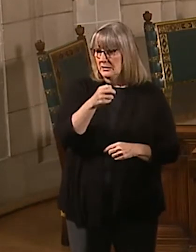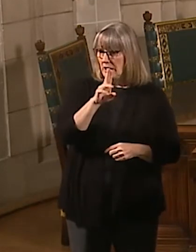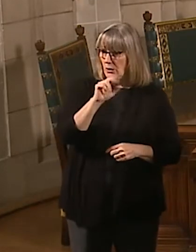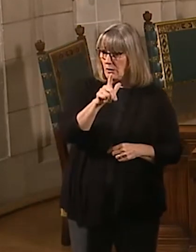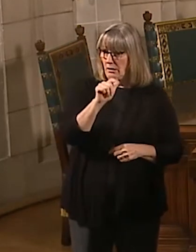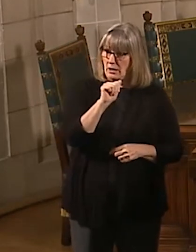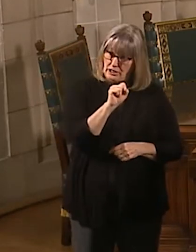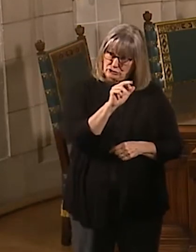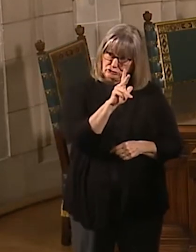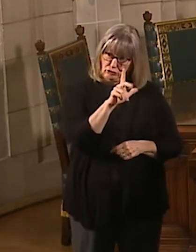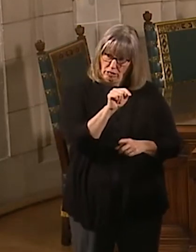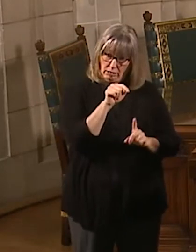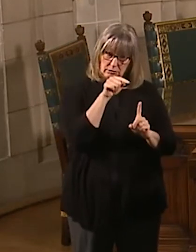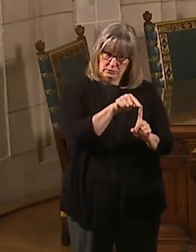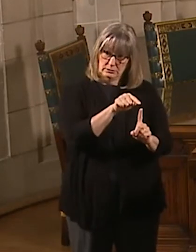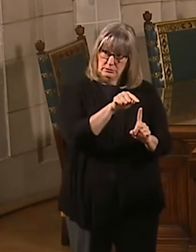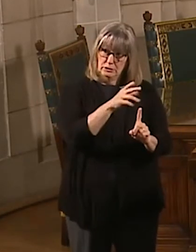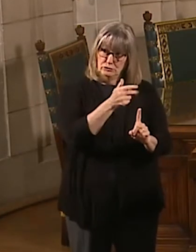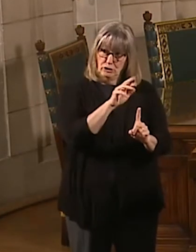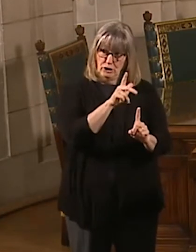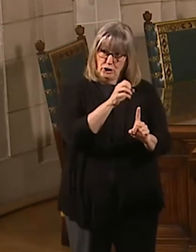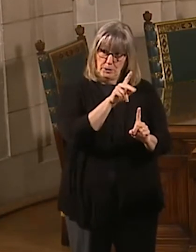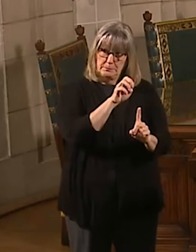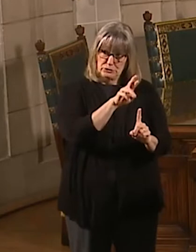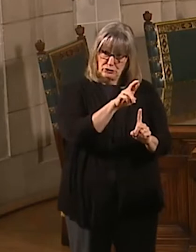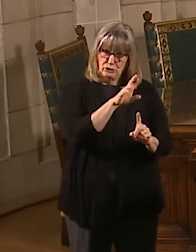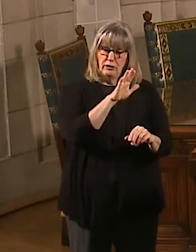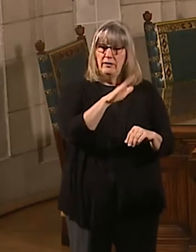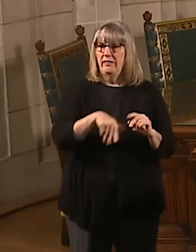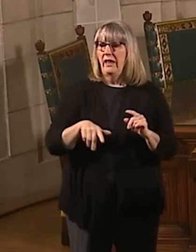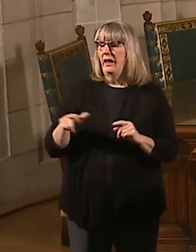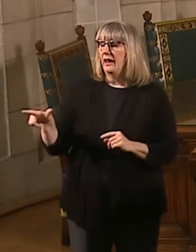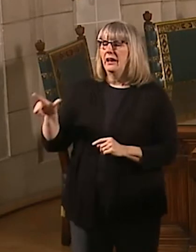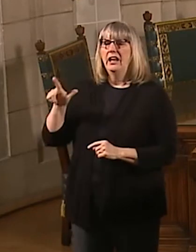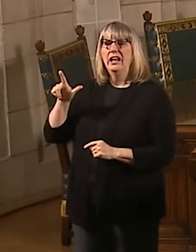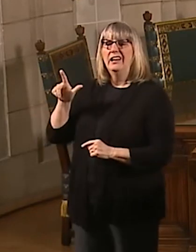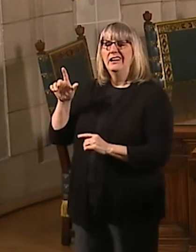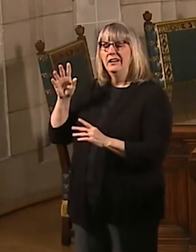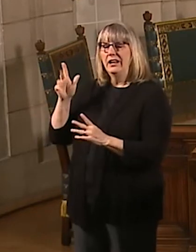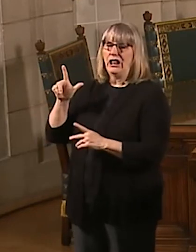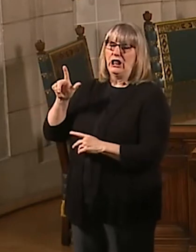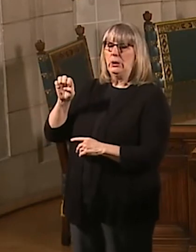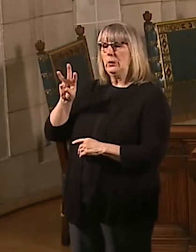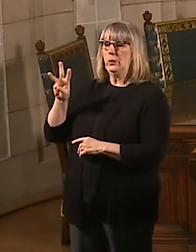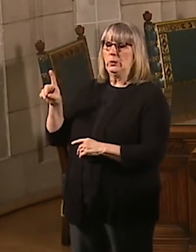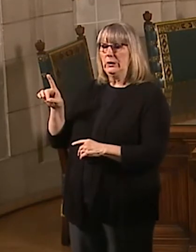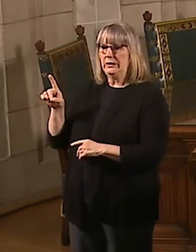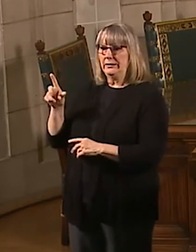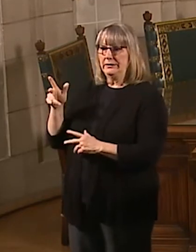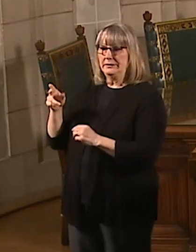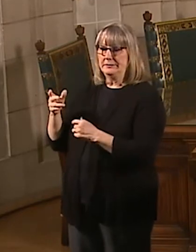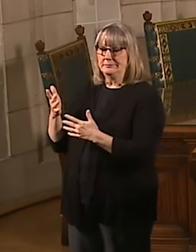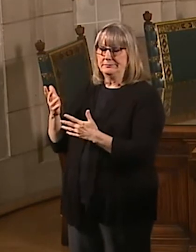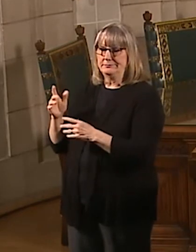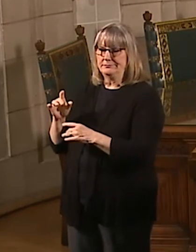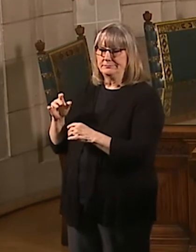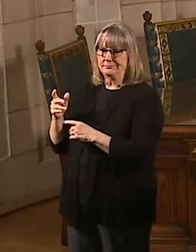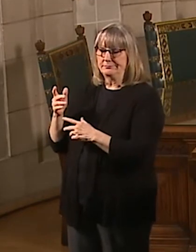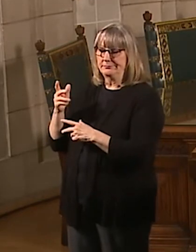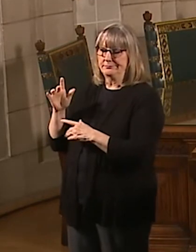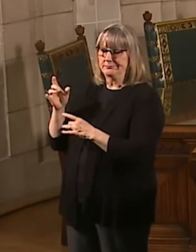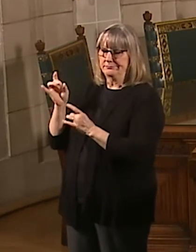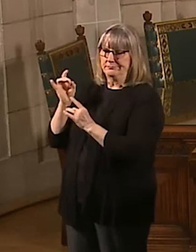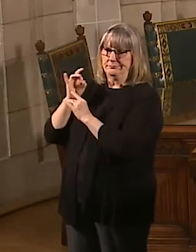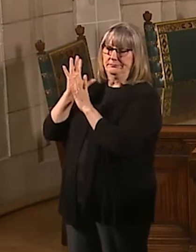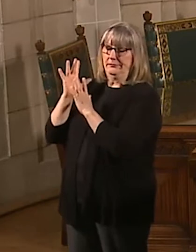which is what Charles Herbster is involved versus the lewd comments the president was making. You may recall at the time I condemned those remarks and